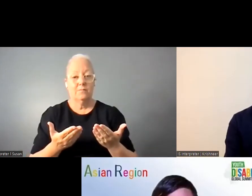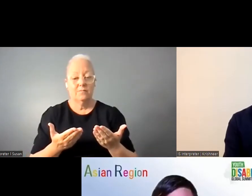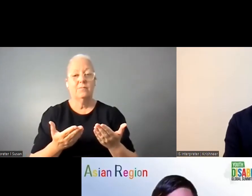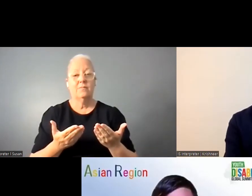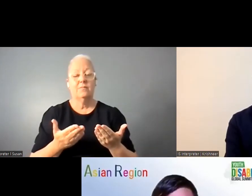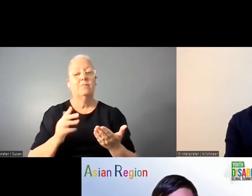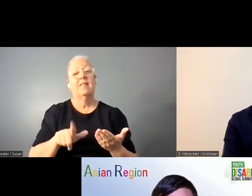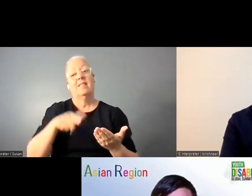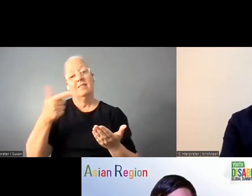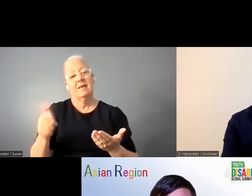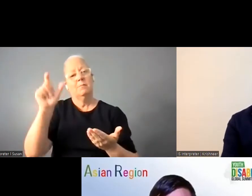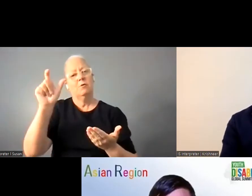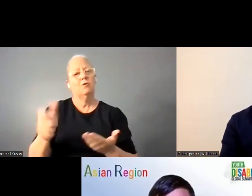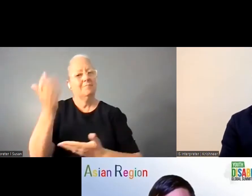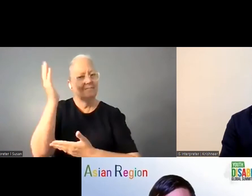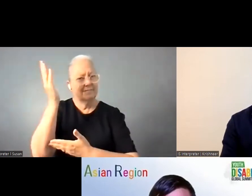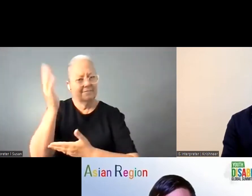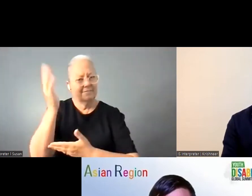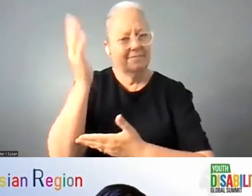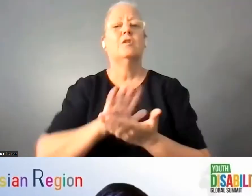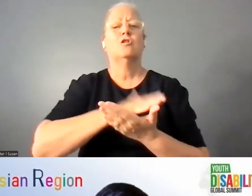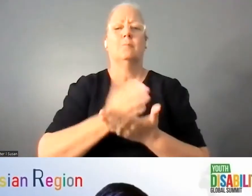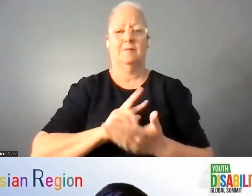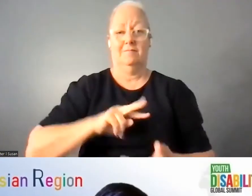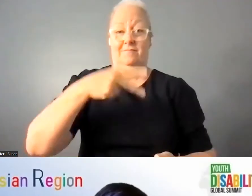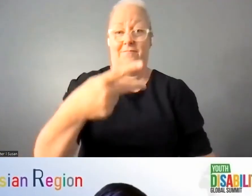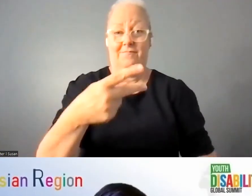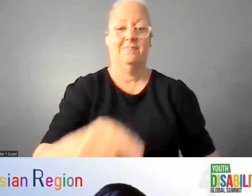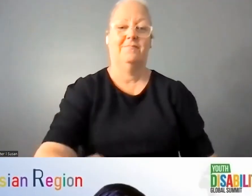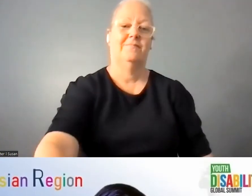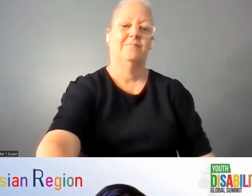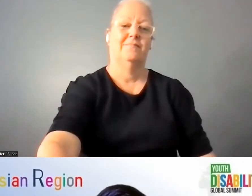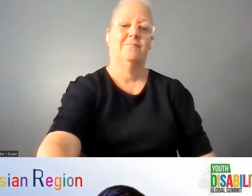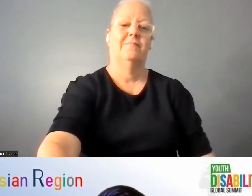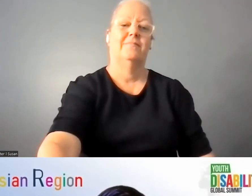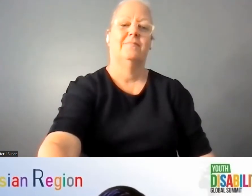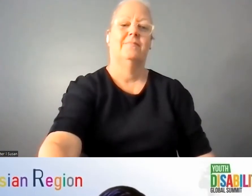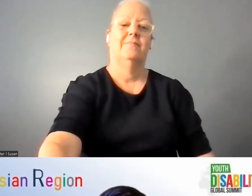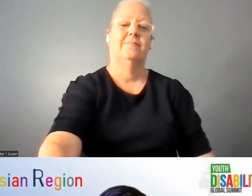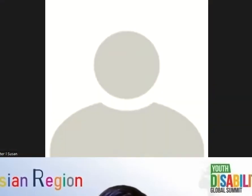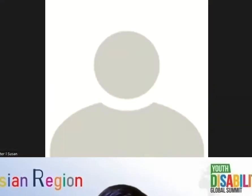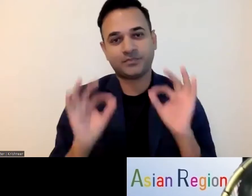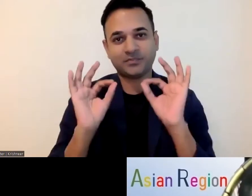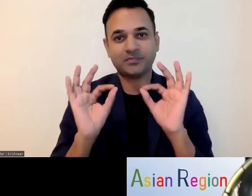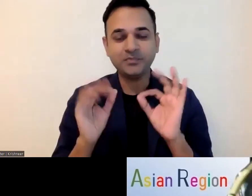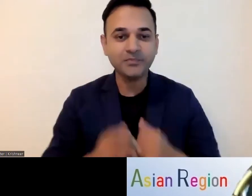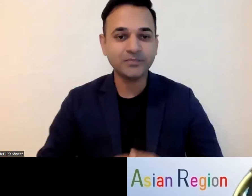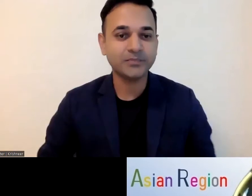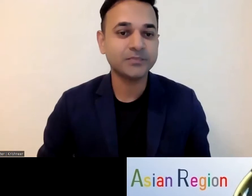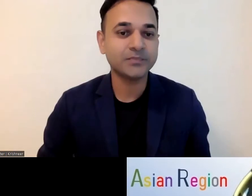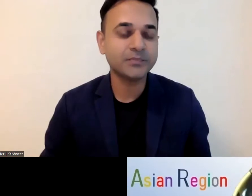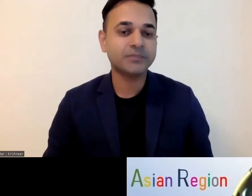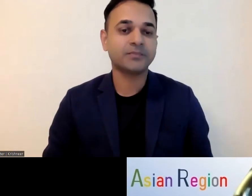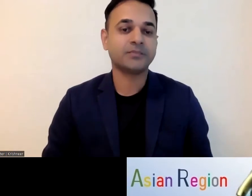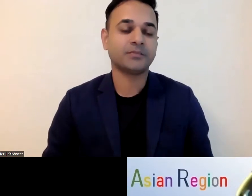our um last but not least uh our fourth speaker mr